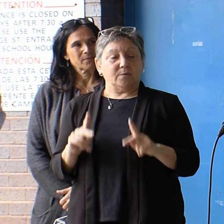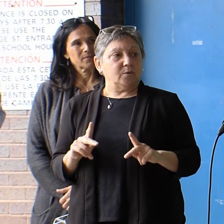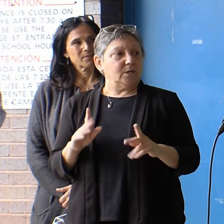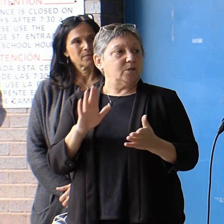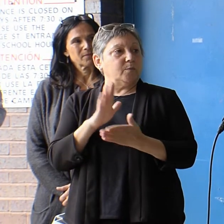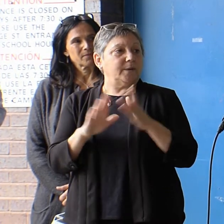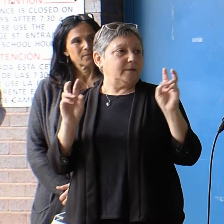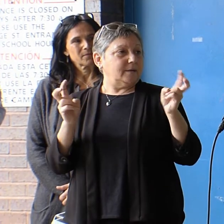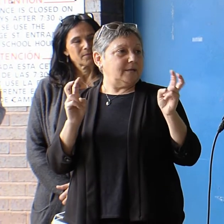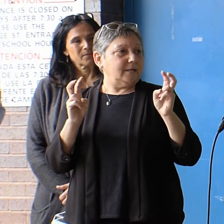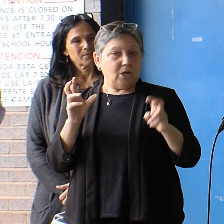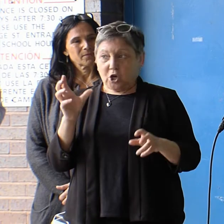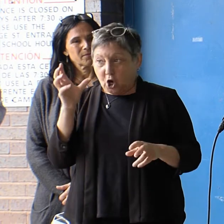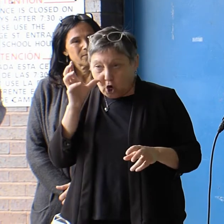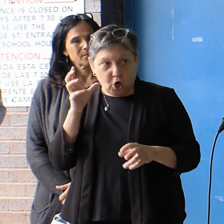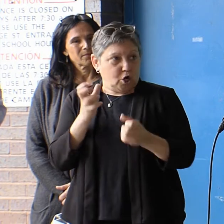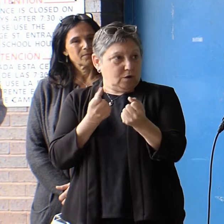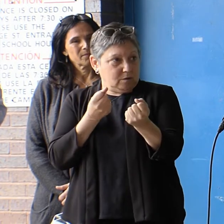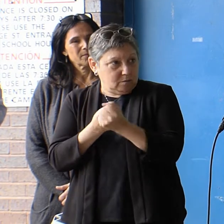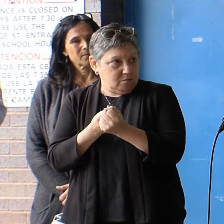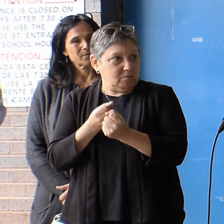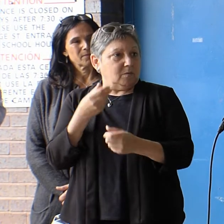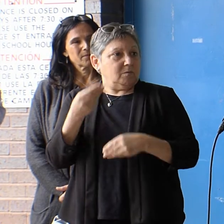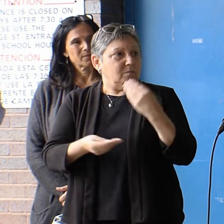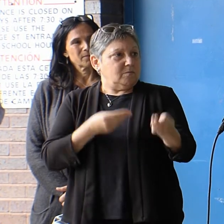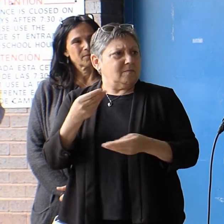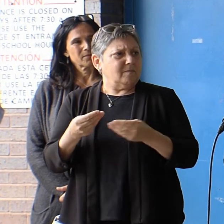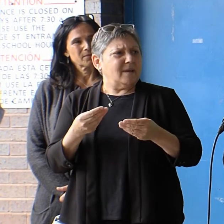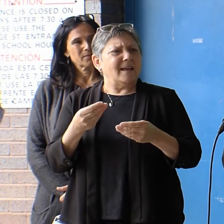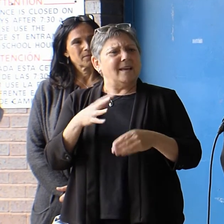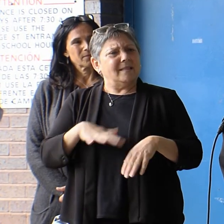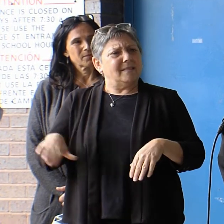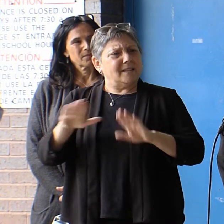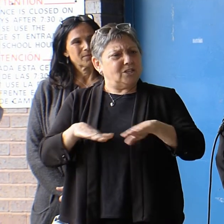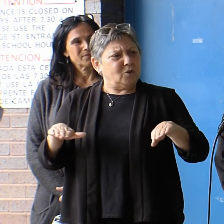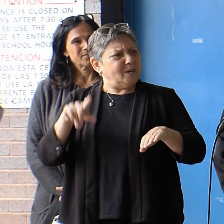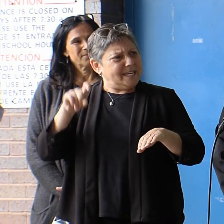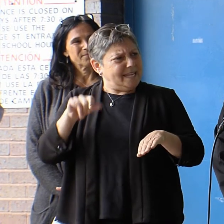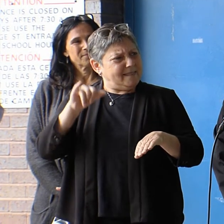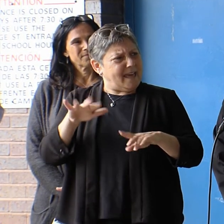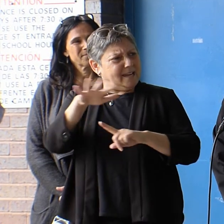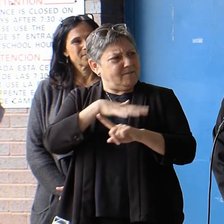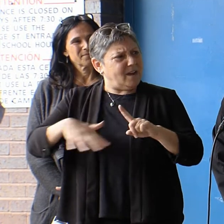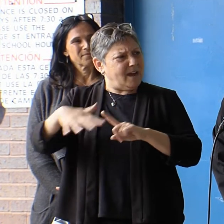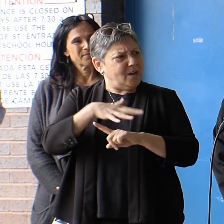heard, to be a contributor. And they need an environment that does that.